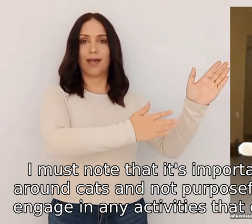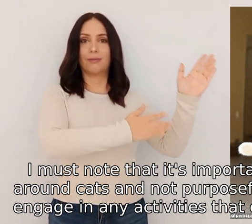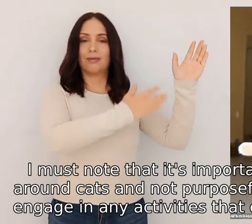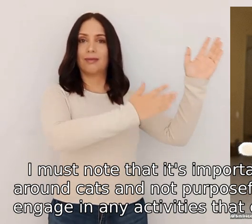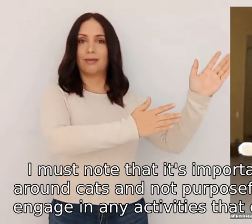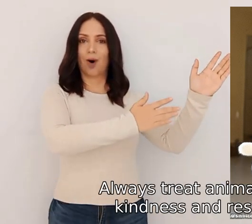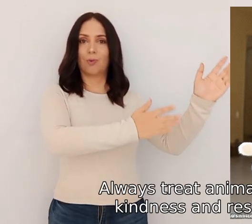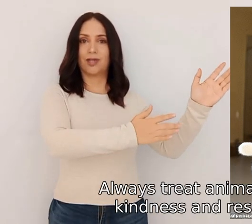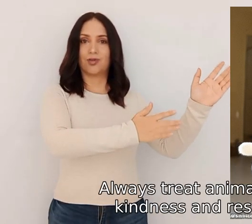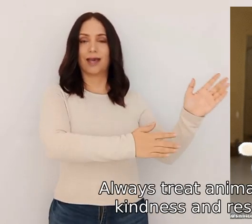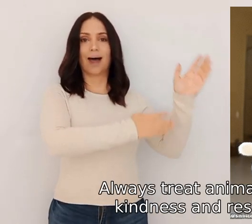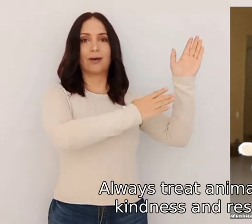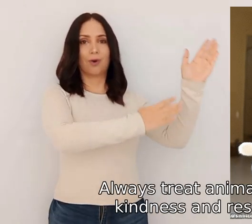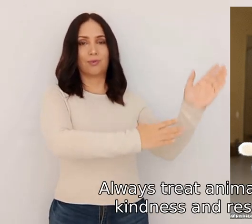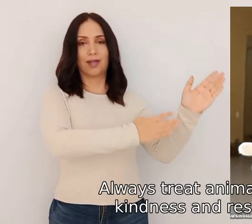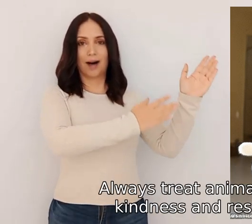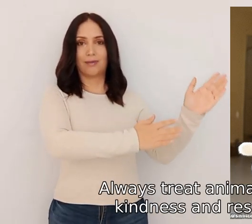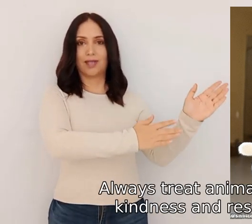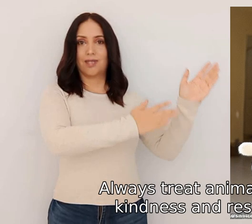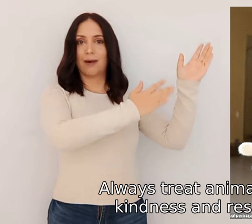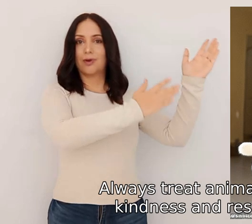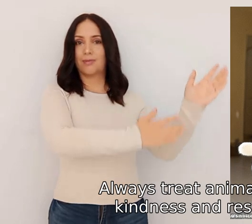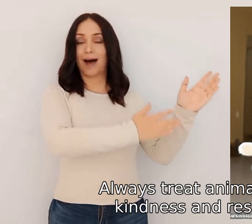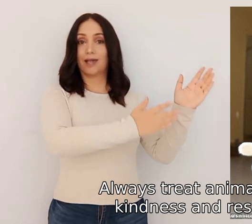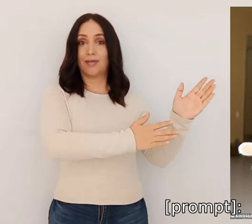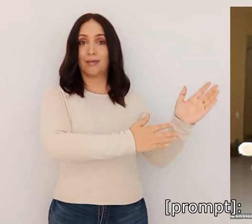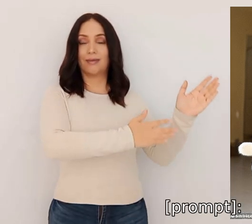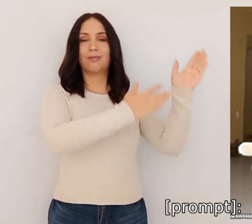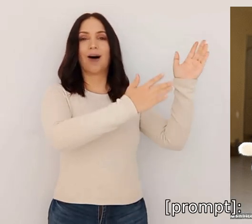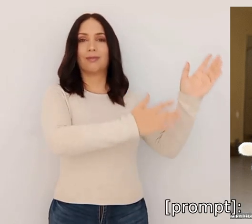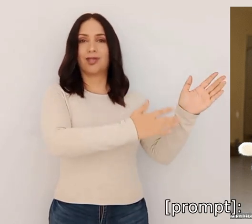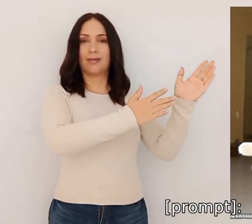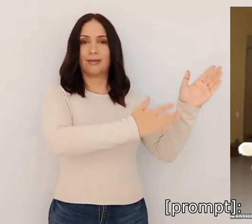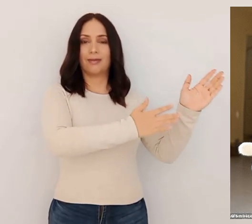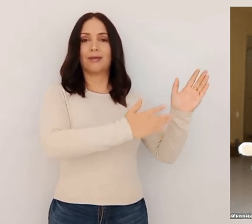could harm them always treat animals with kindness and respect prompt